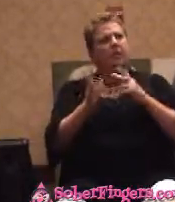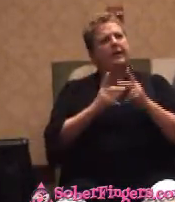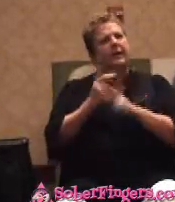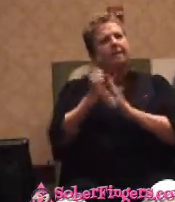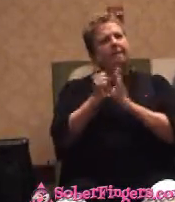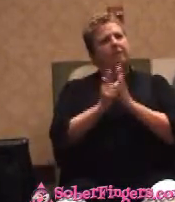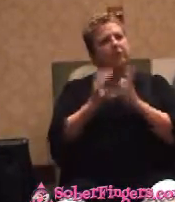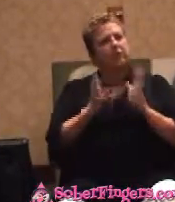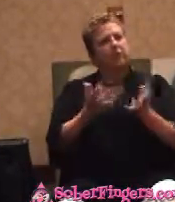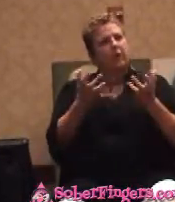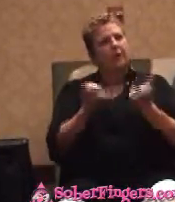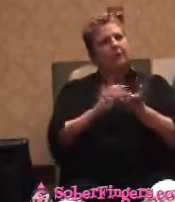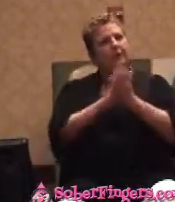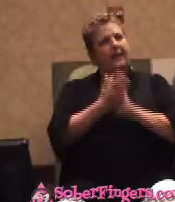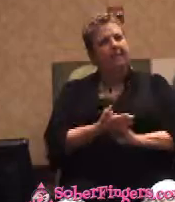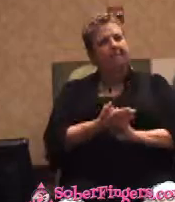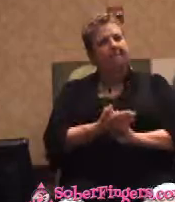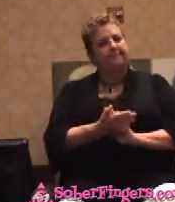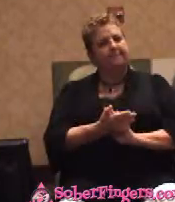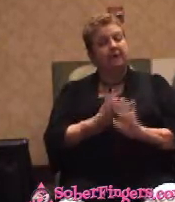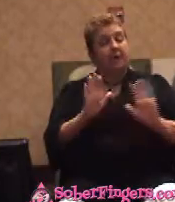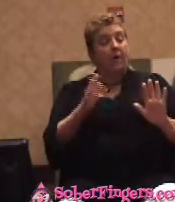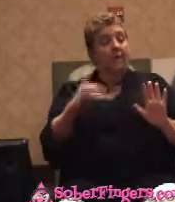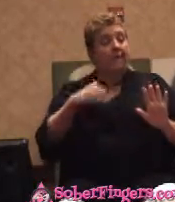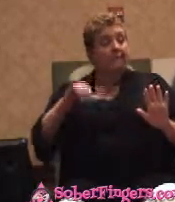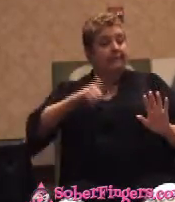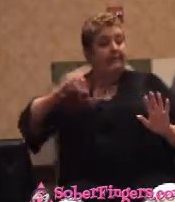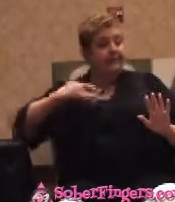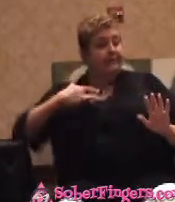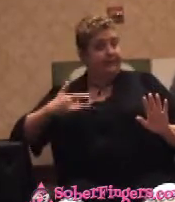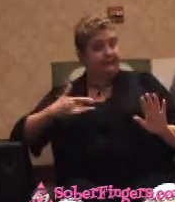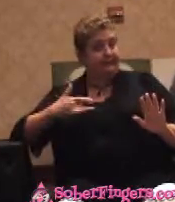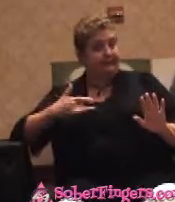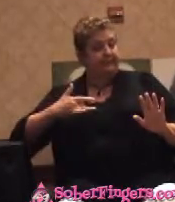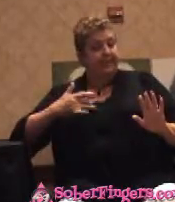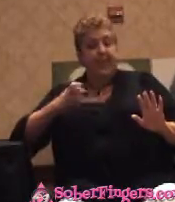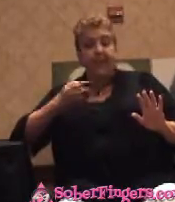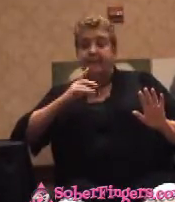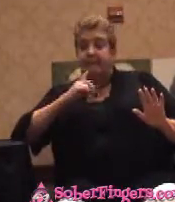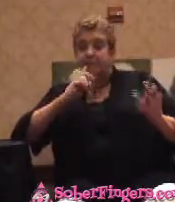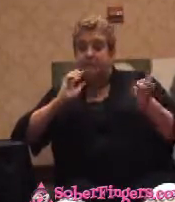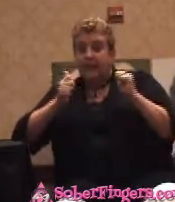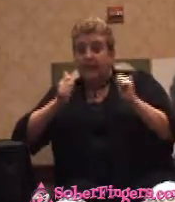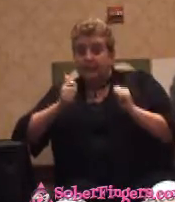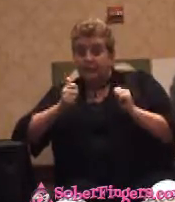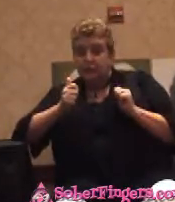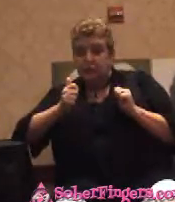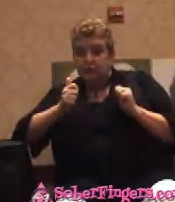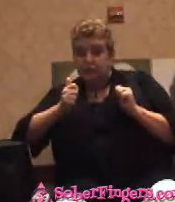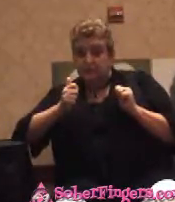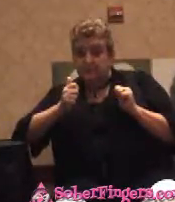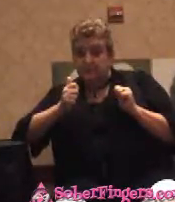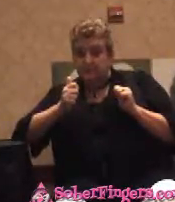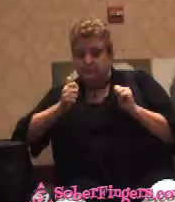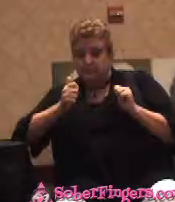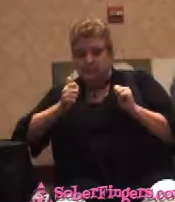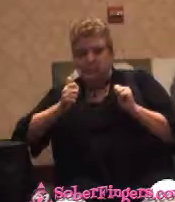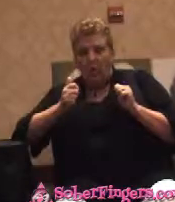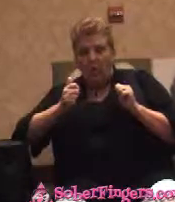have another characteristic and that is if there's competition going on, I need to do it. I need to get